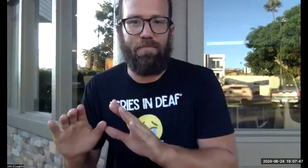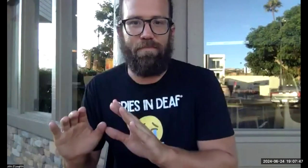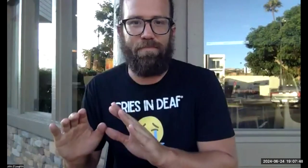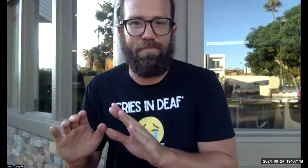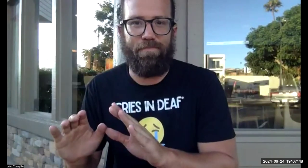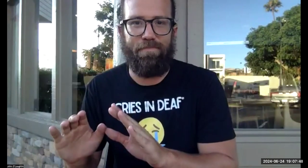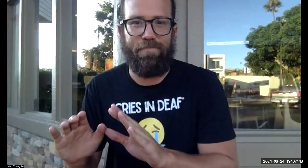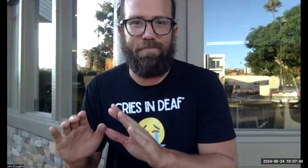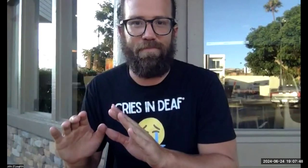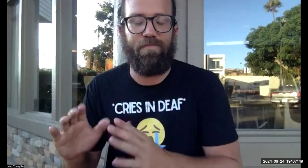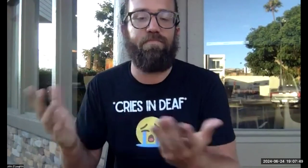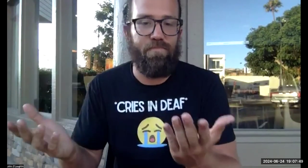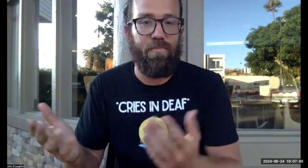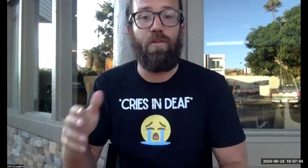uh, midterms and the final exams.